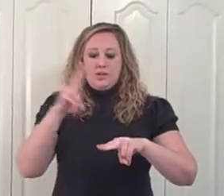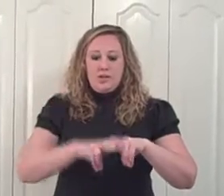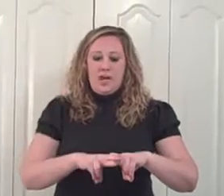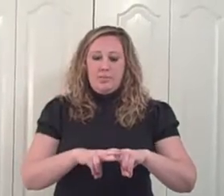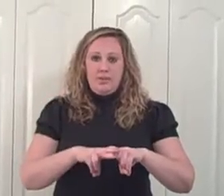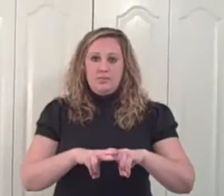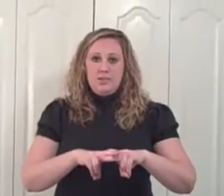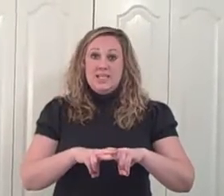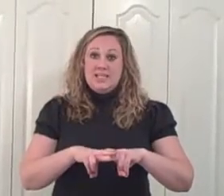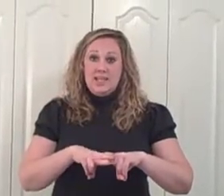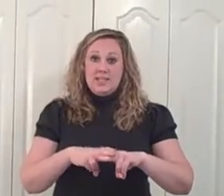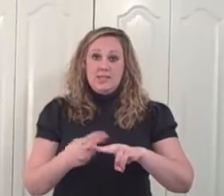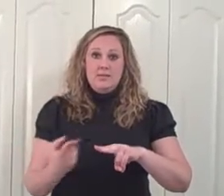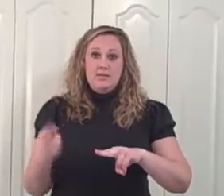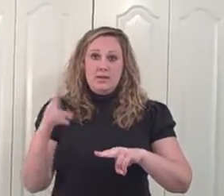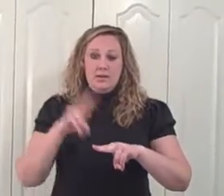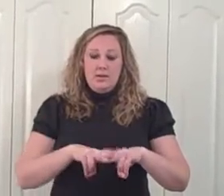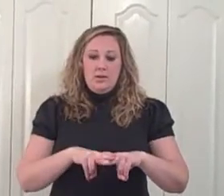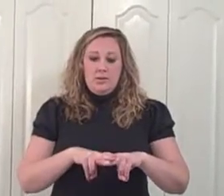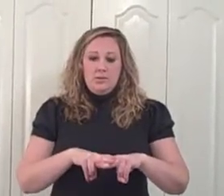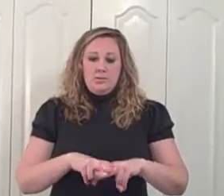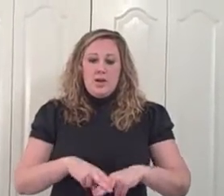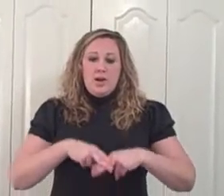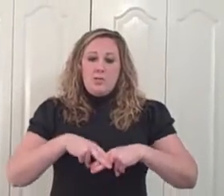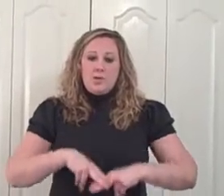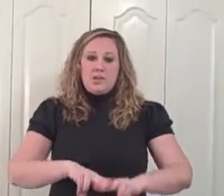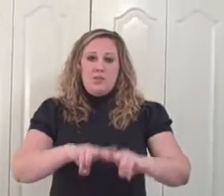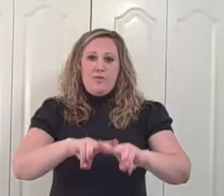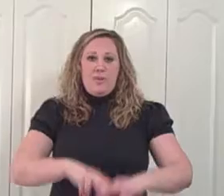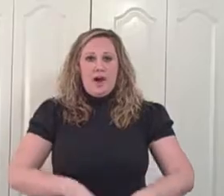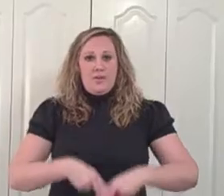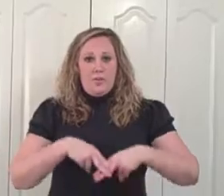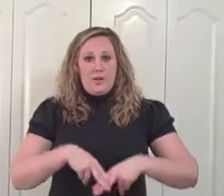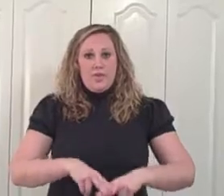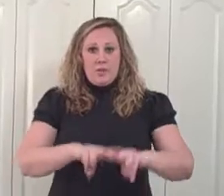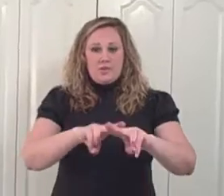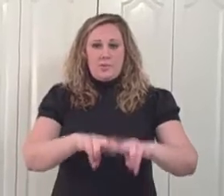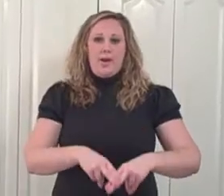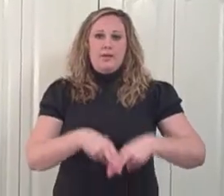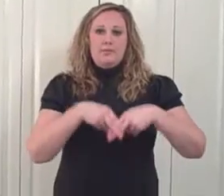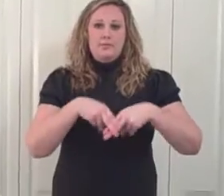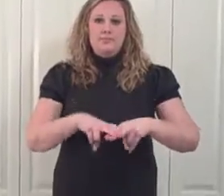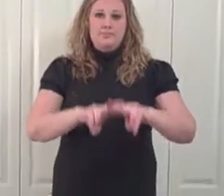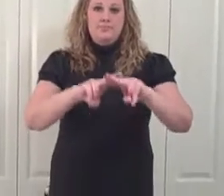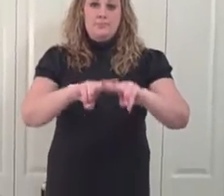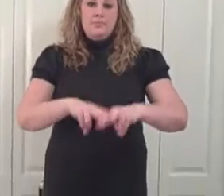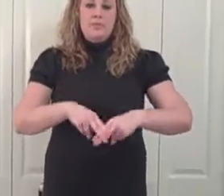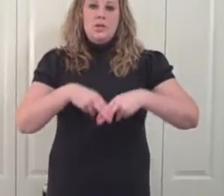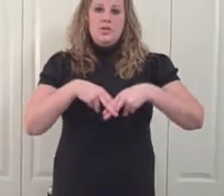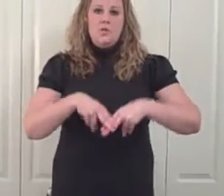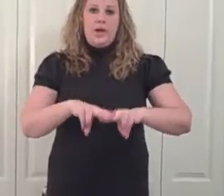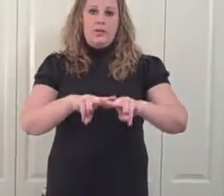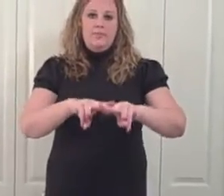hand on top of it. Sit. And we're just going to move it back and forth like we're swaying. Swing.